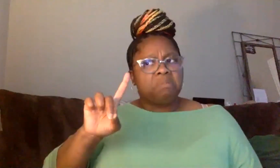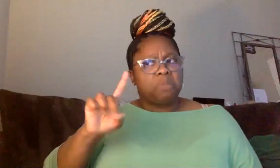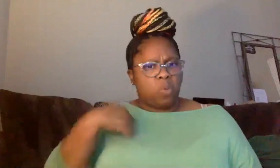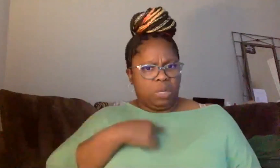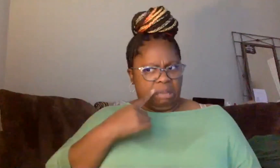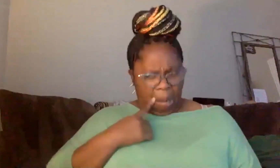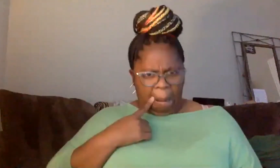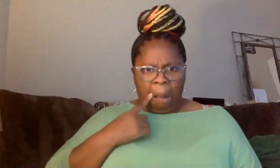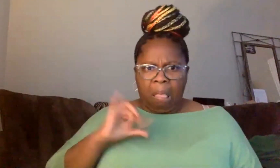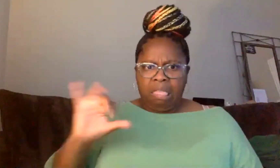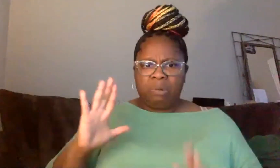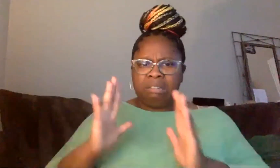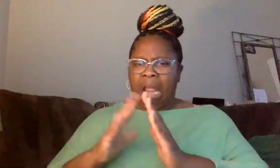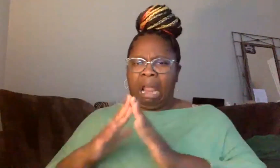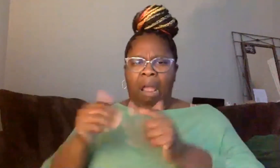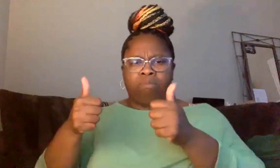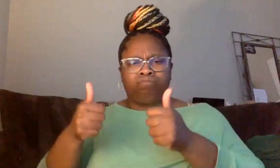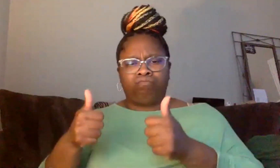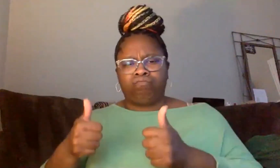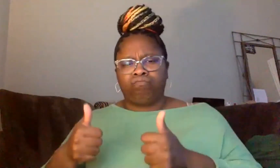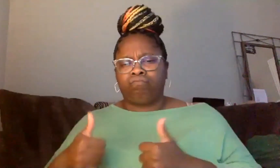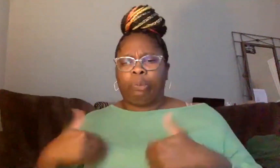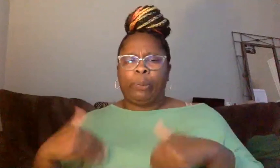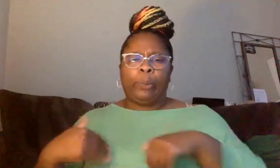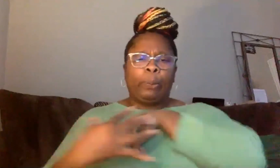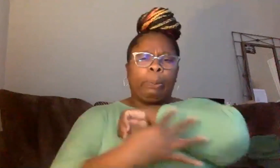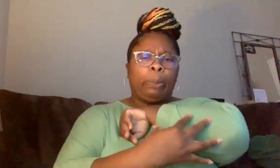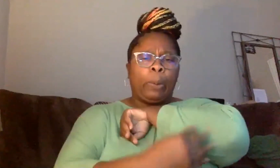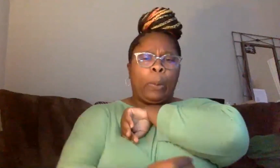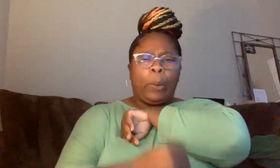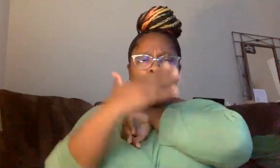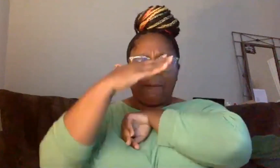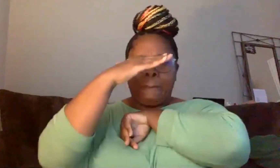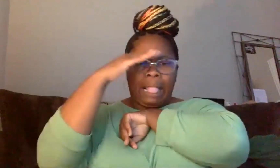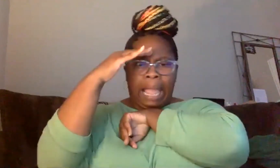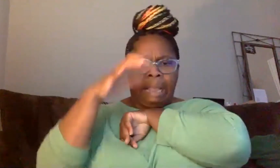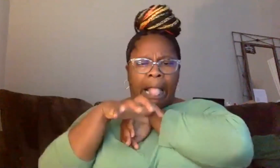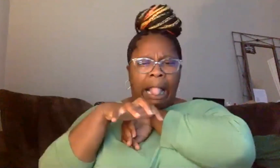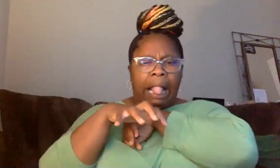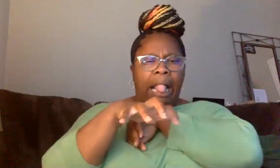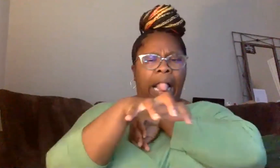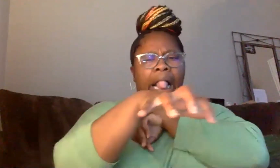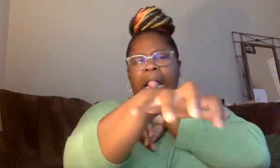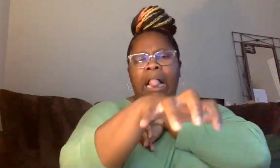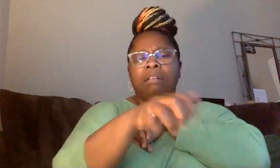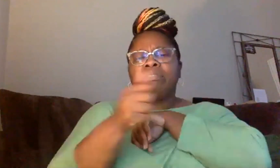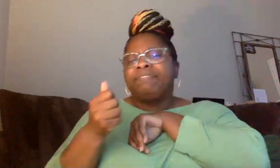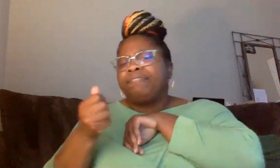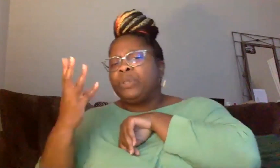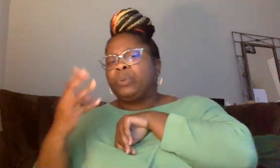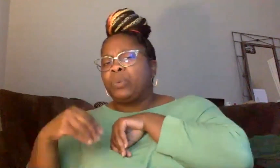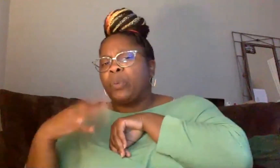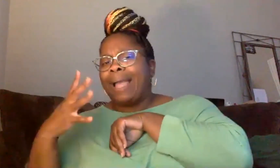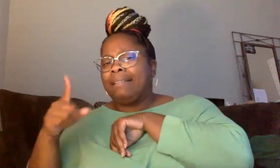townships and we saw, you know, the poverty of the black population, the majority black population in South Africa. Most white people